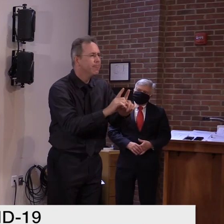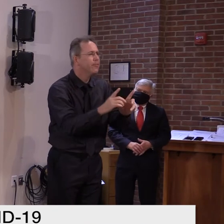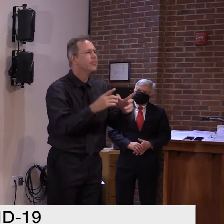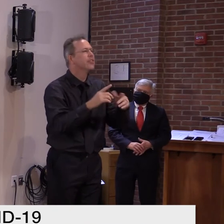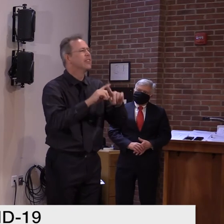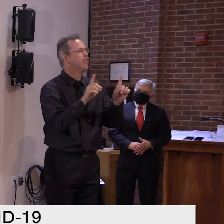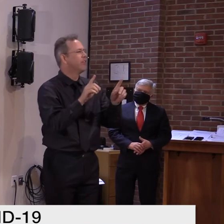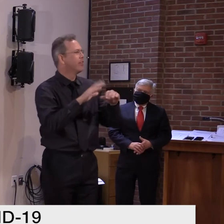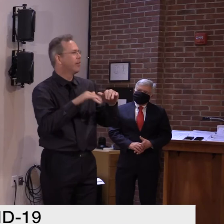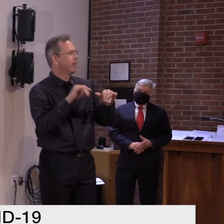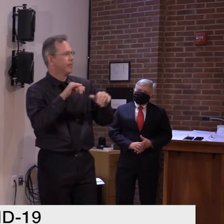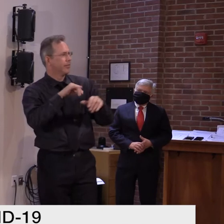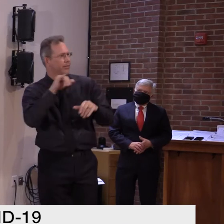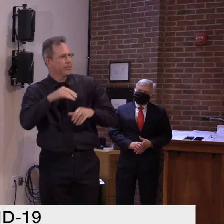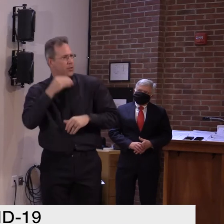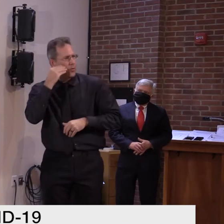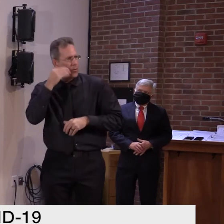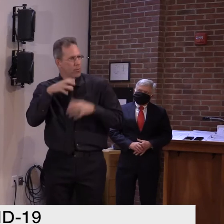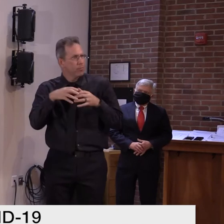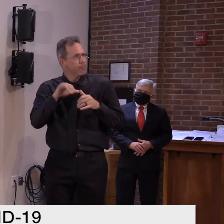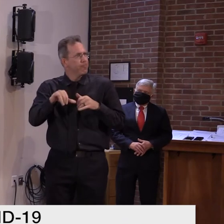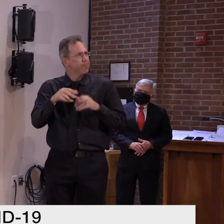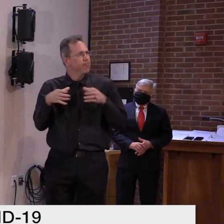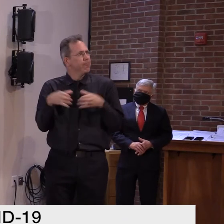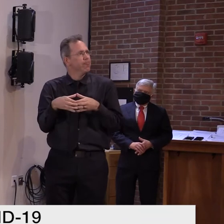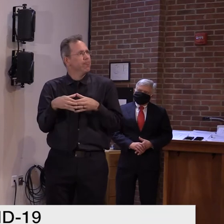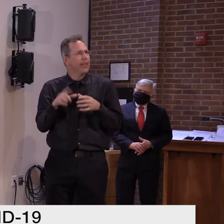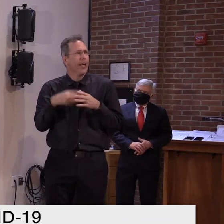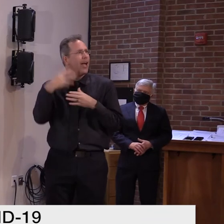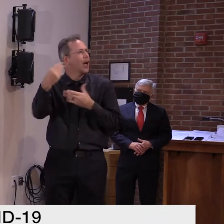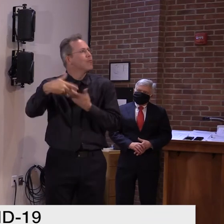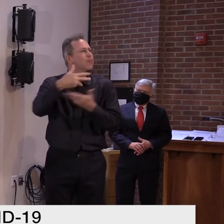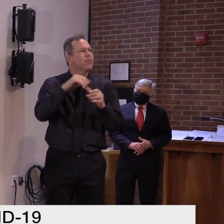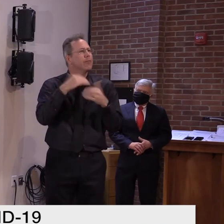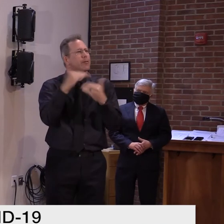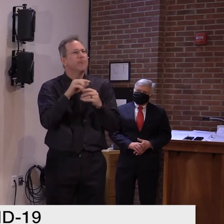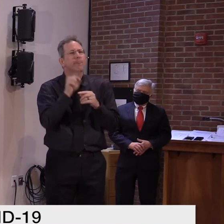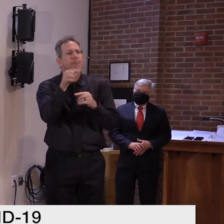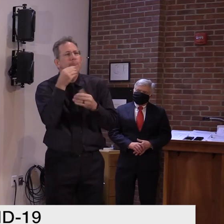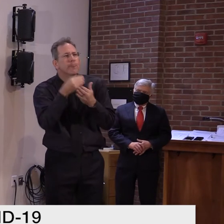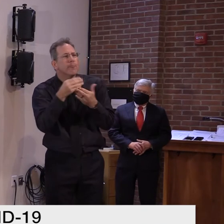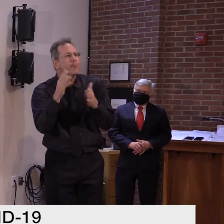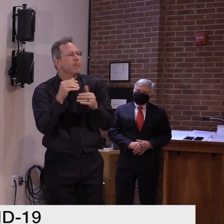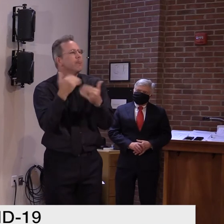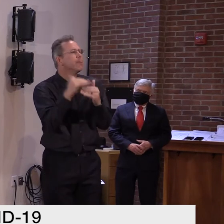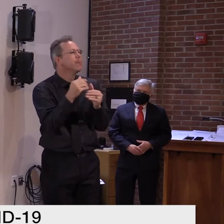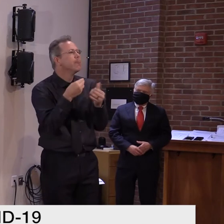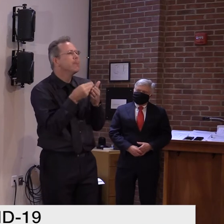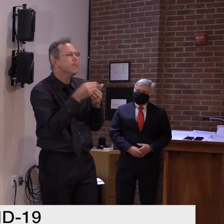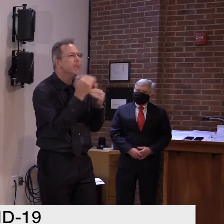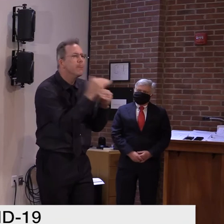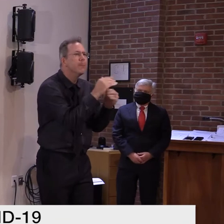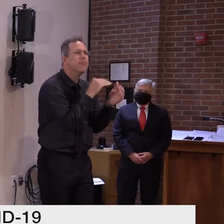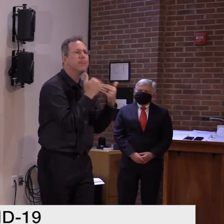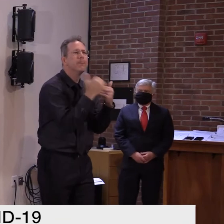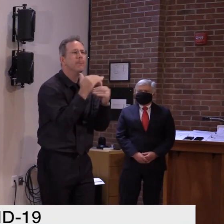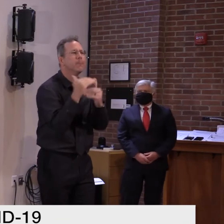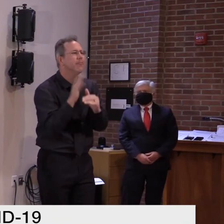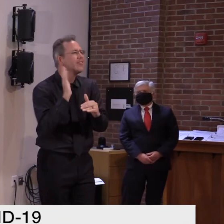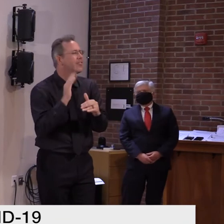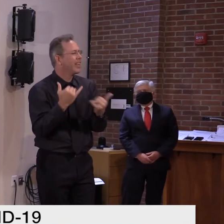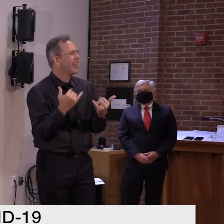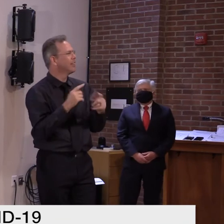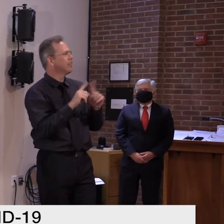safe, because you can still go out, you can still go out, you can, uh, get your groceries, you can do everything that you need to do,